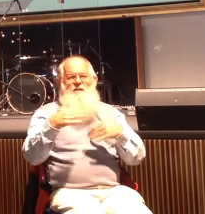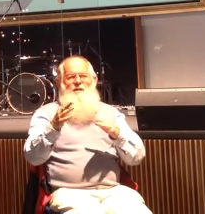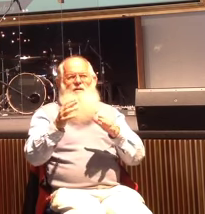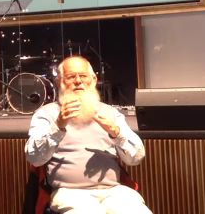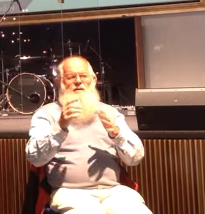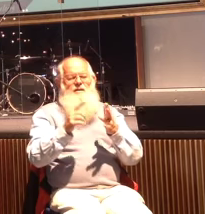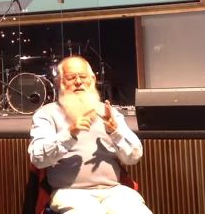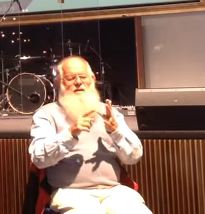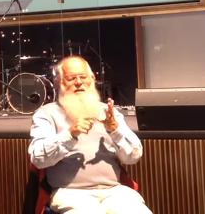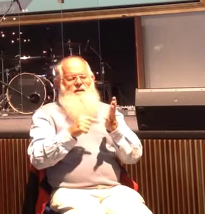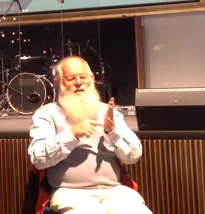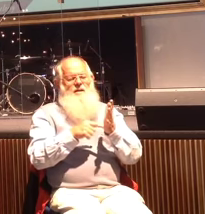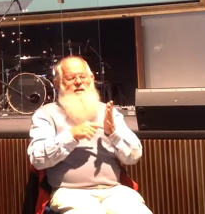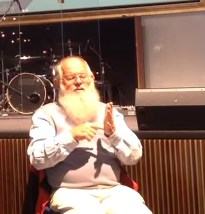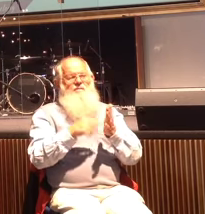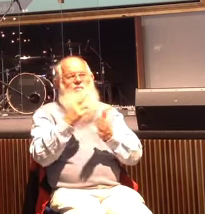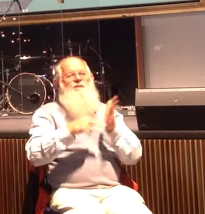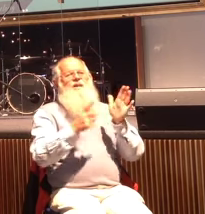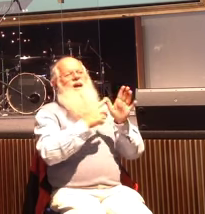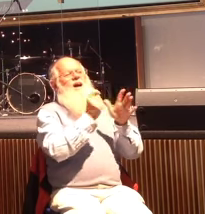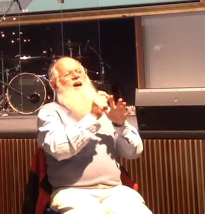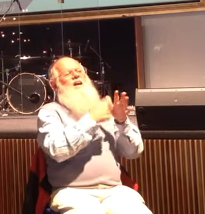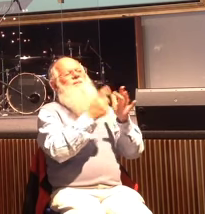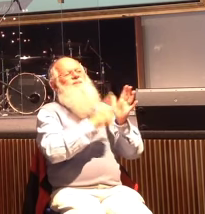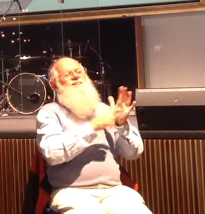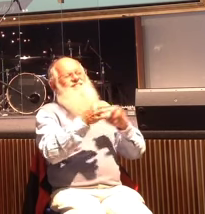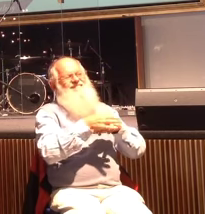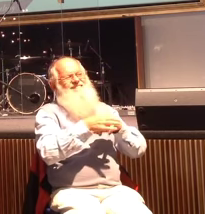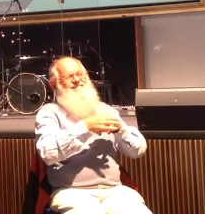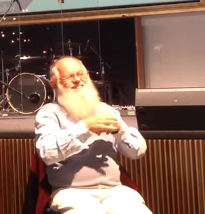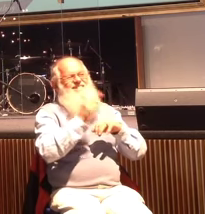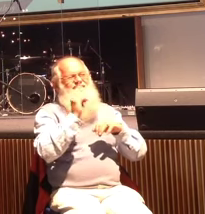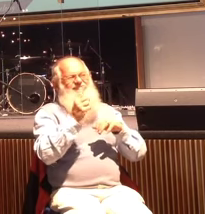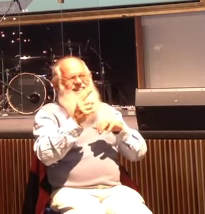a camp from this church. That's right, single people. It can happen here. Keep coming.